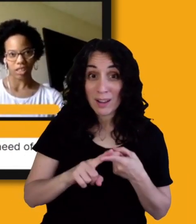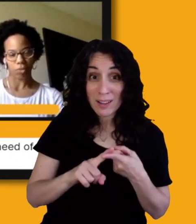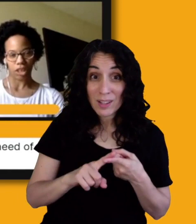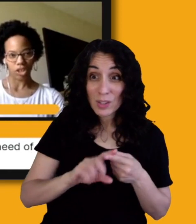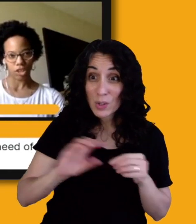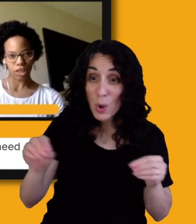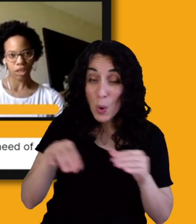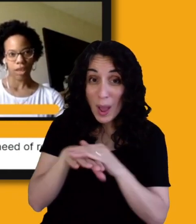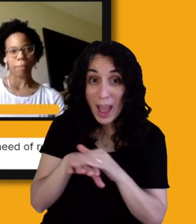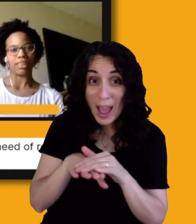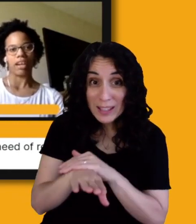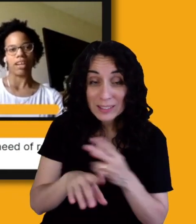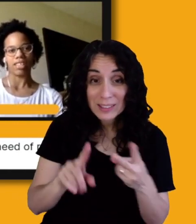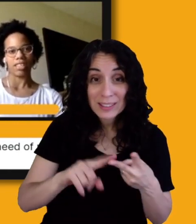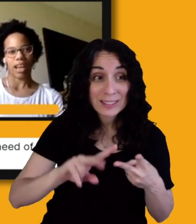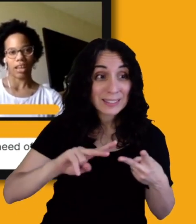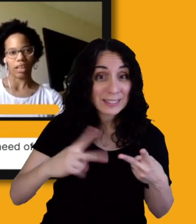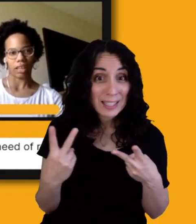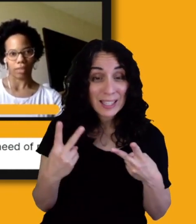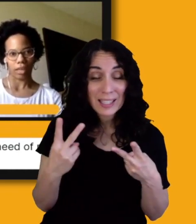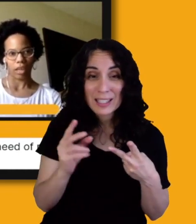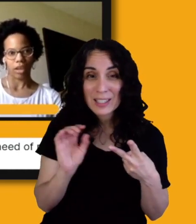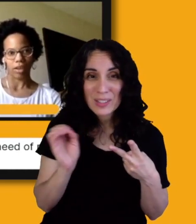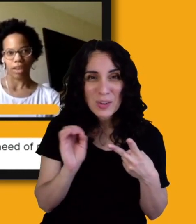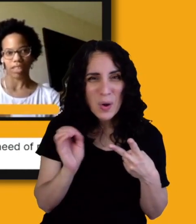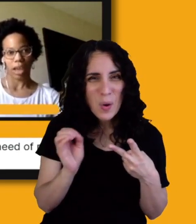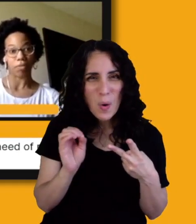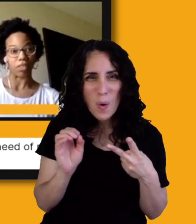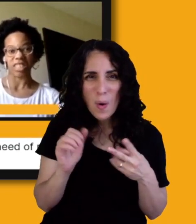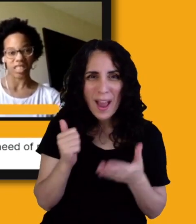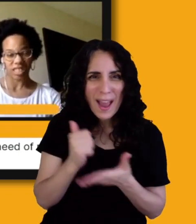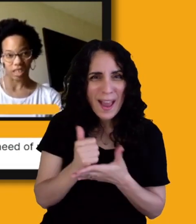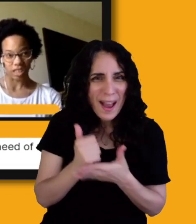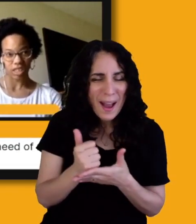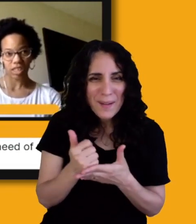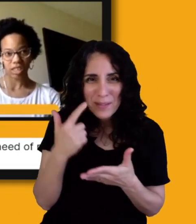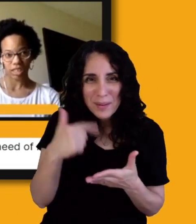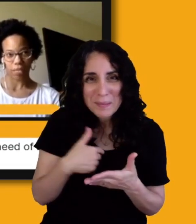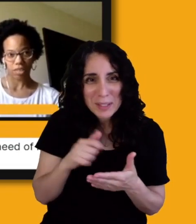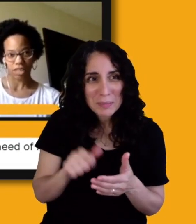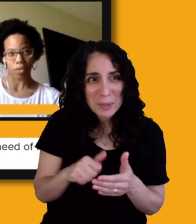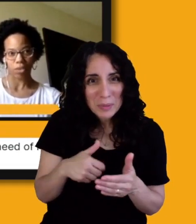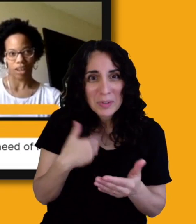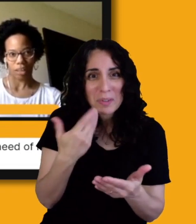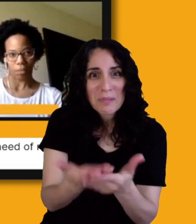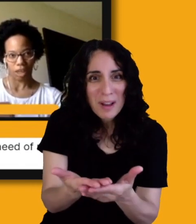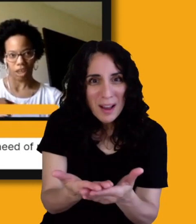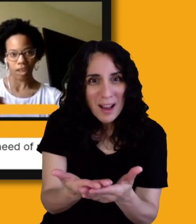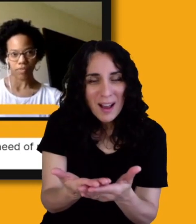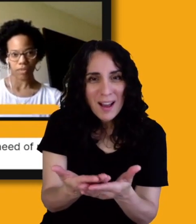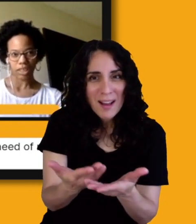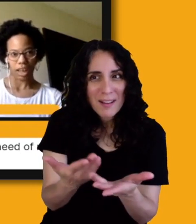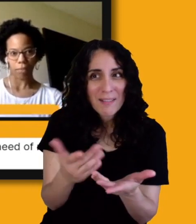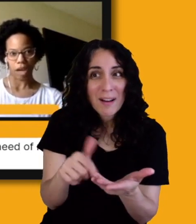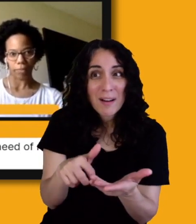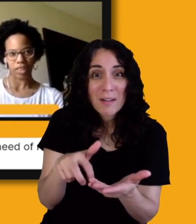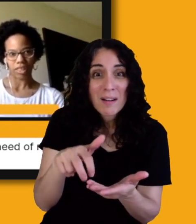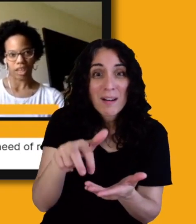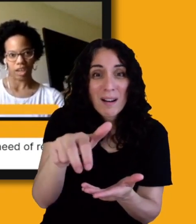entrance, but there is not even any type of assistance to give to someone like me to climb up the stairs.